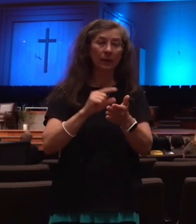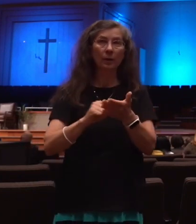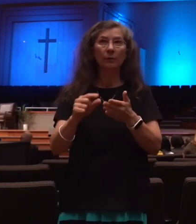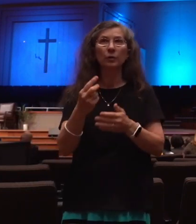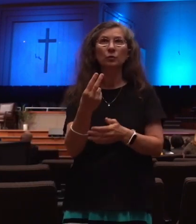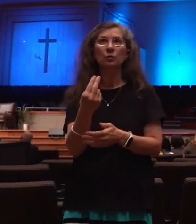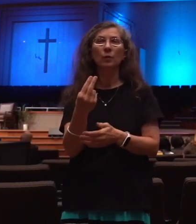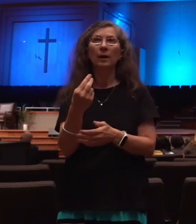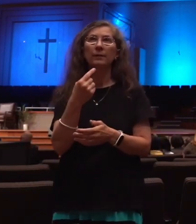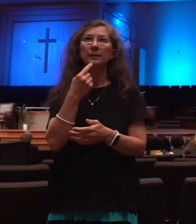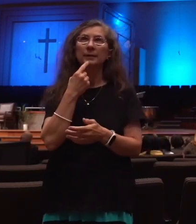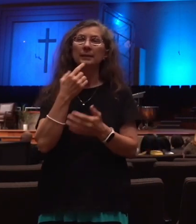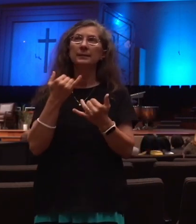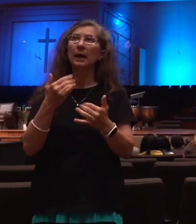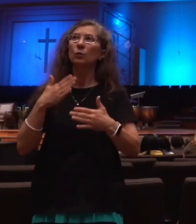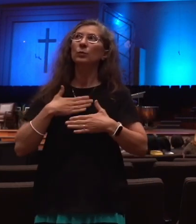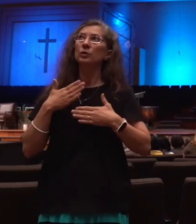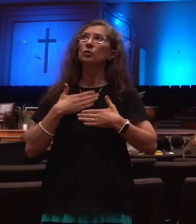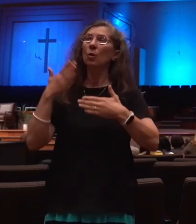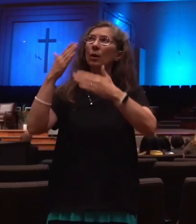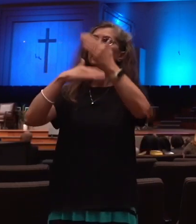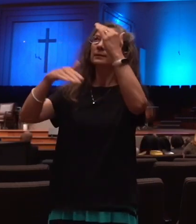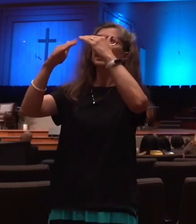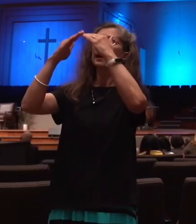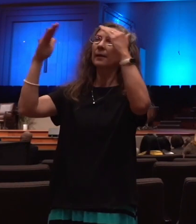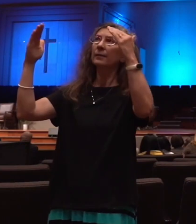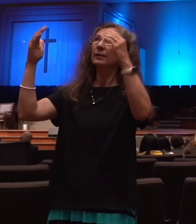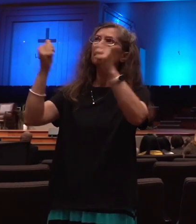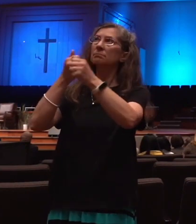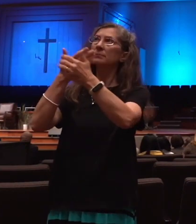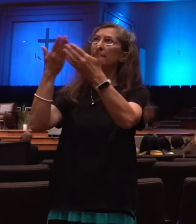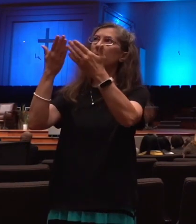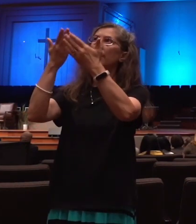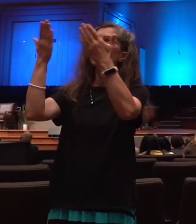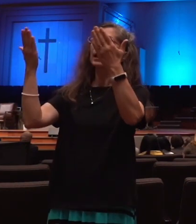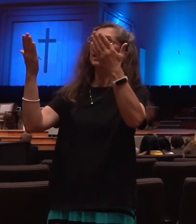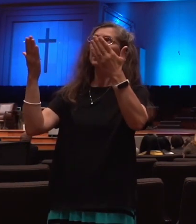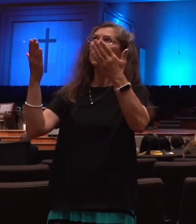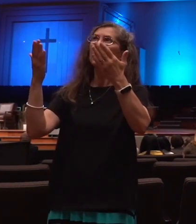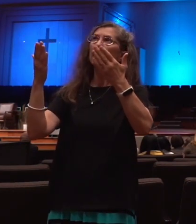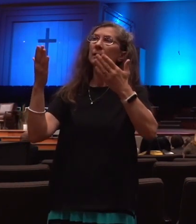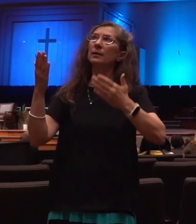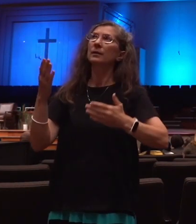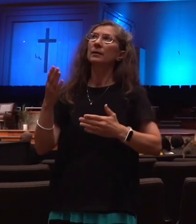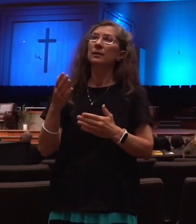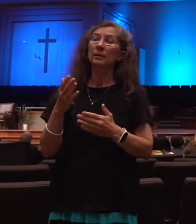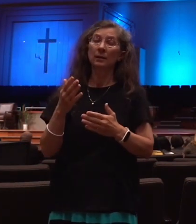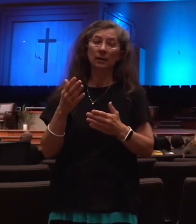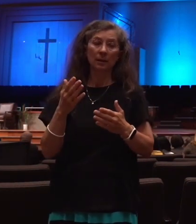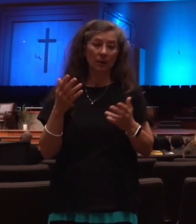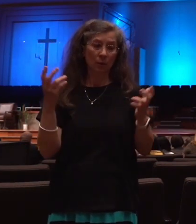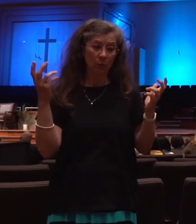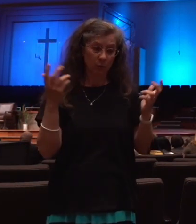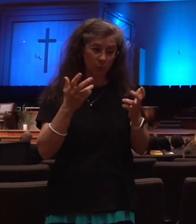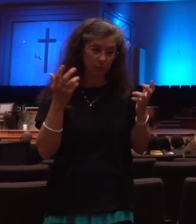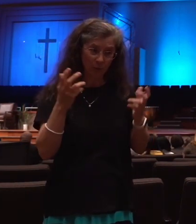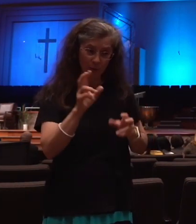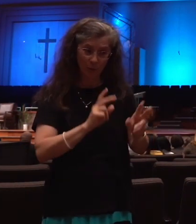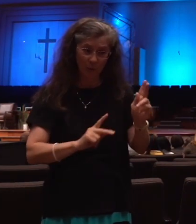rejoice ye heavens and ye that dwell in them. Woe to the inhabitants of the earth and of the sea,